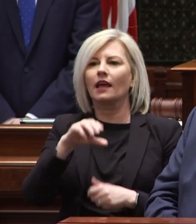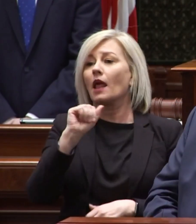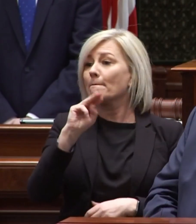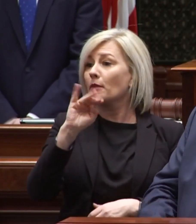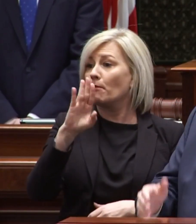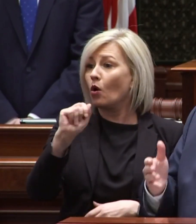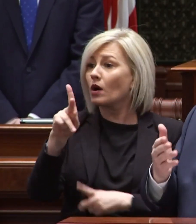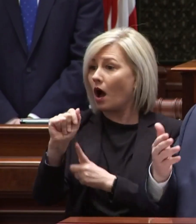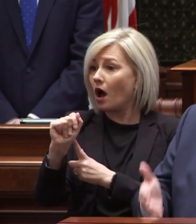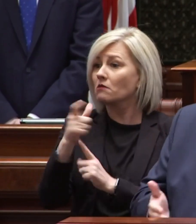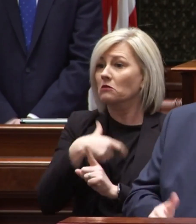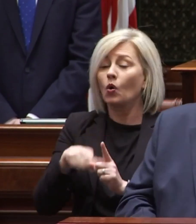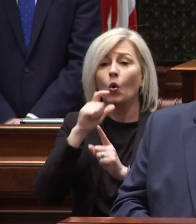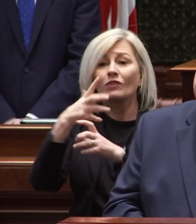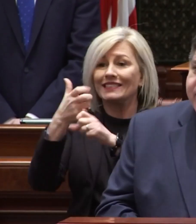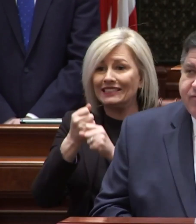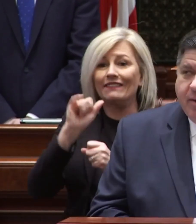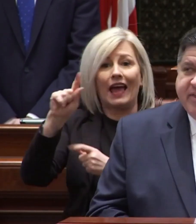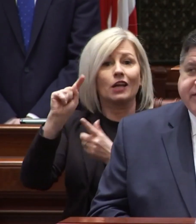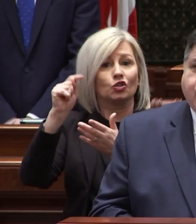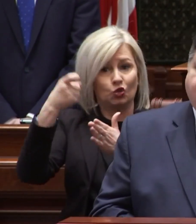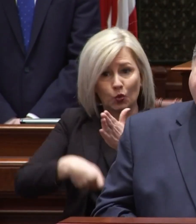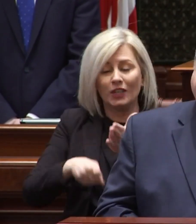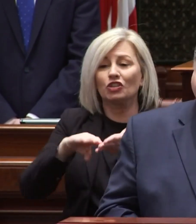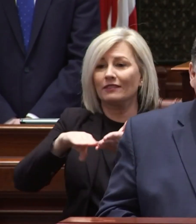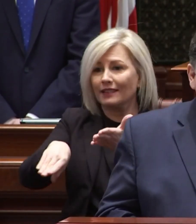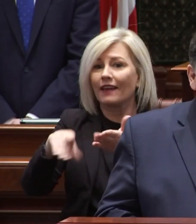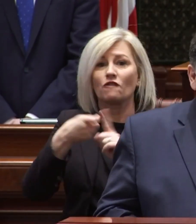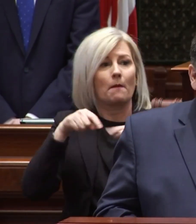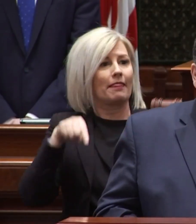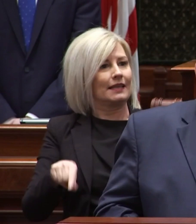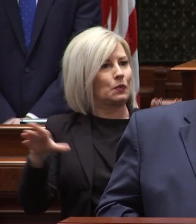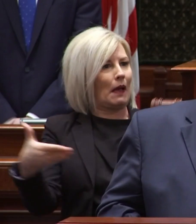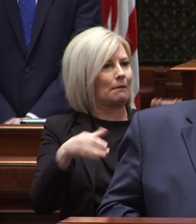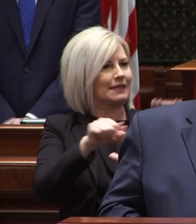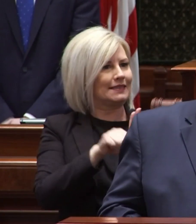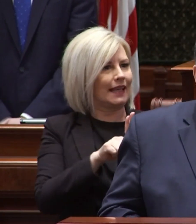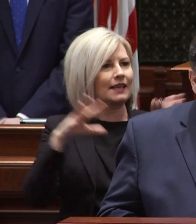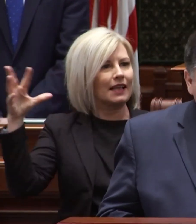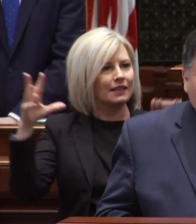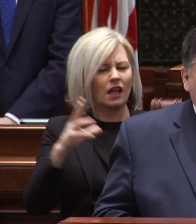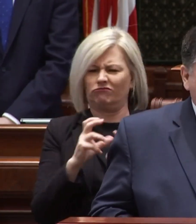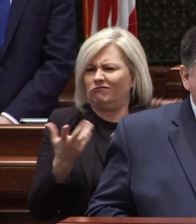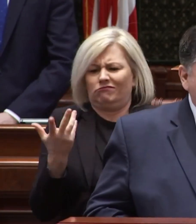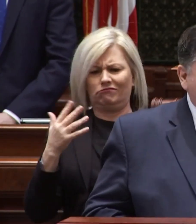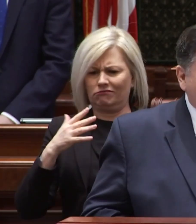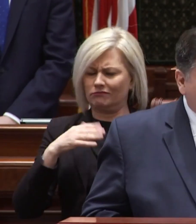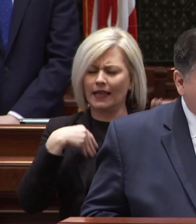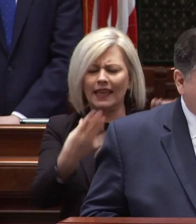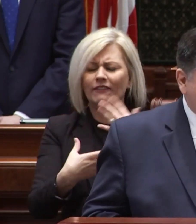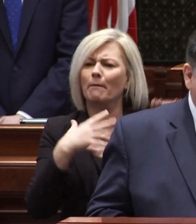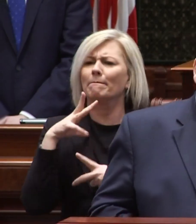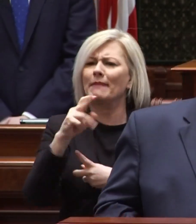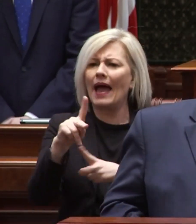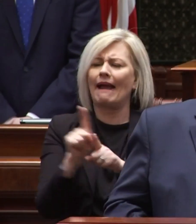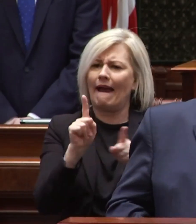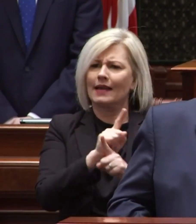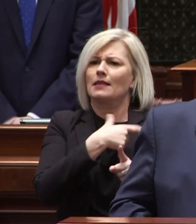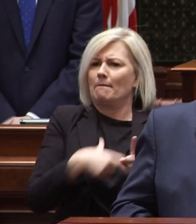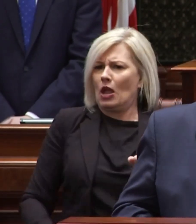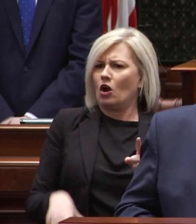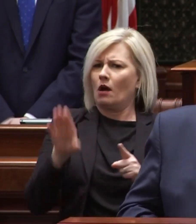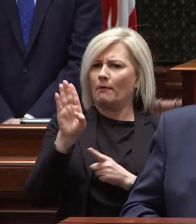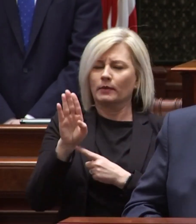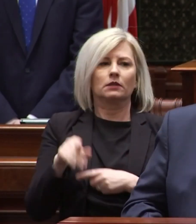Mulamwe, who received a tuition waiver from this welcoming state, and has returned it tenfold as Bloomington's mayor.